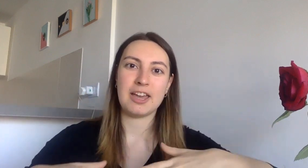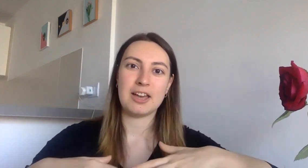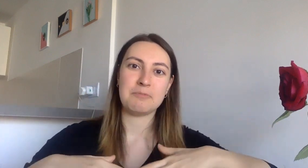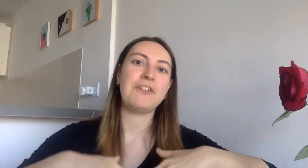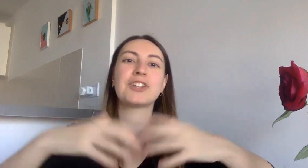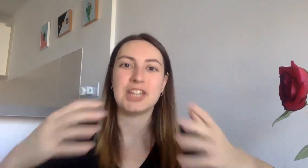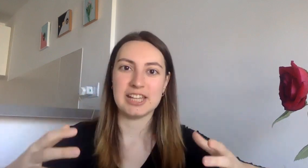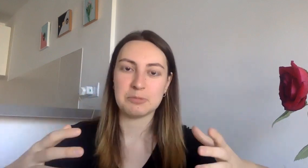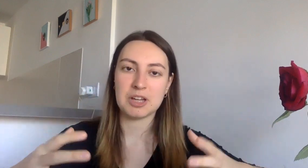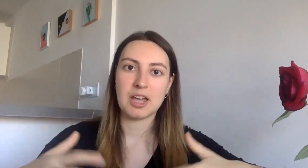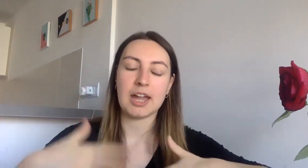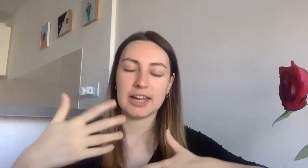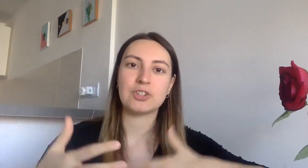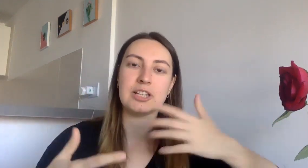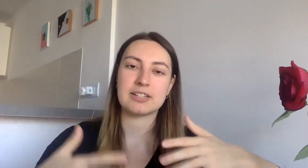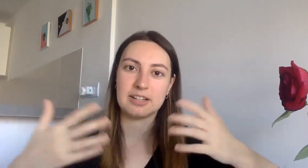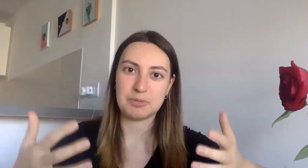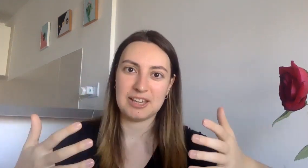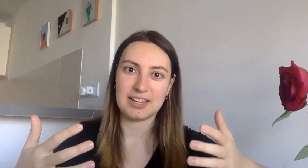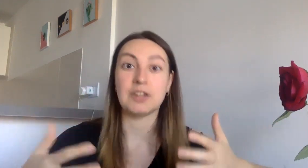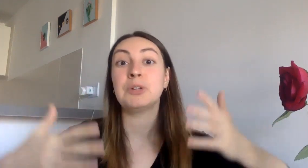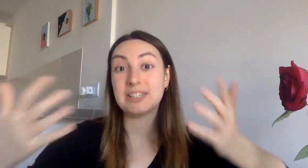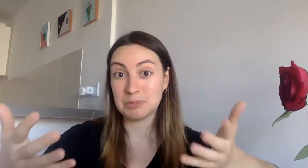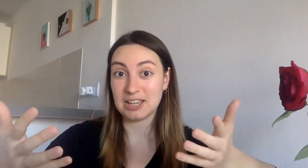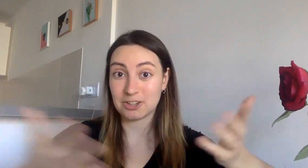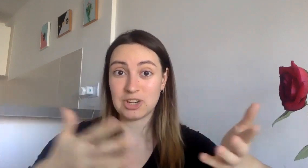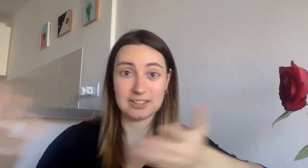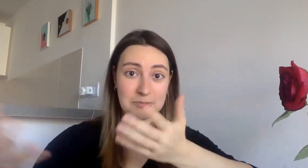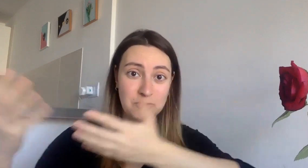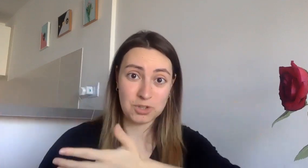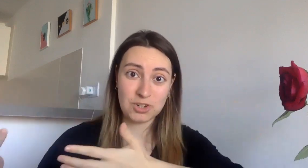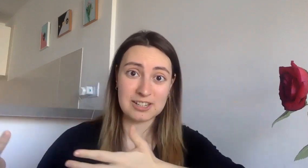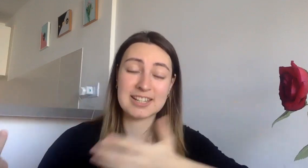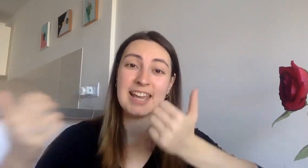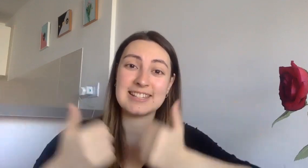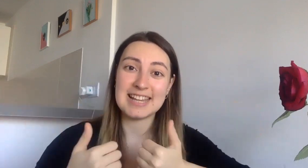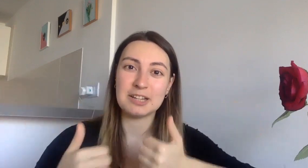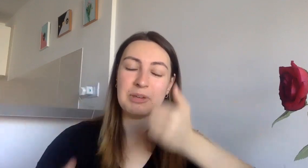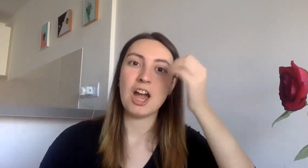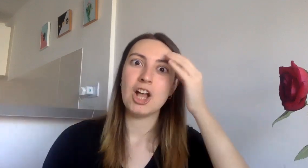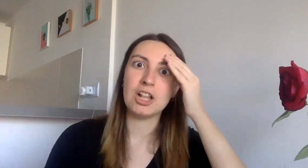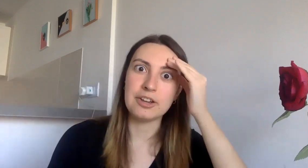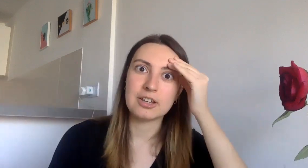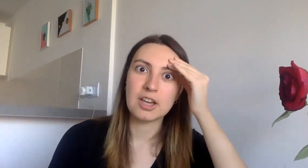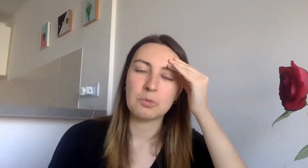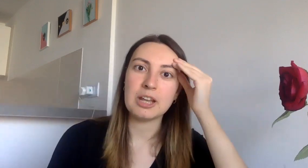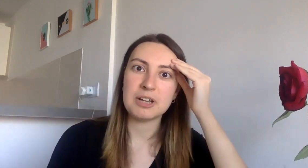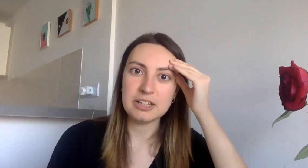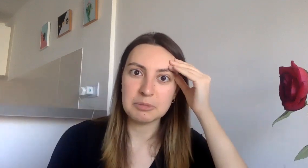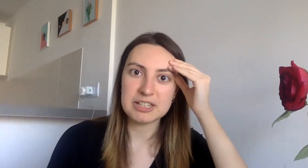perfectionism and actually start speaking and when somebody actually some of the students started me look when i'm a little bit